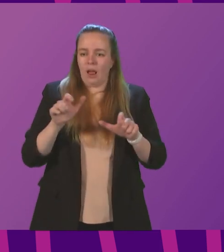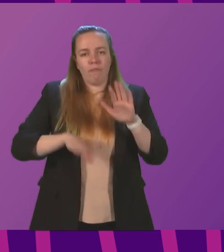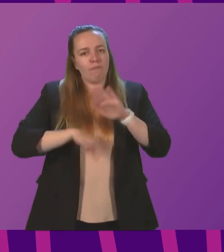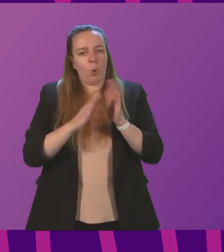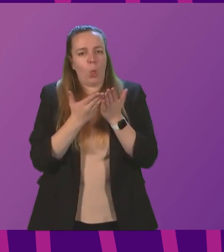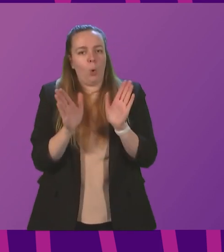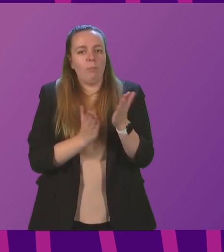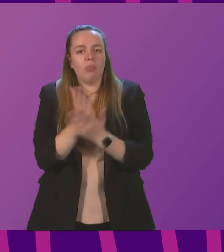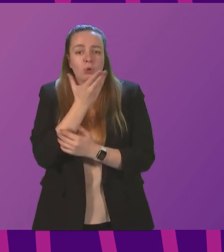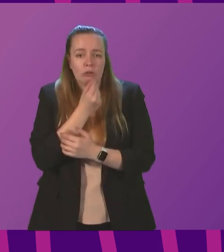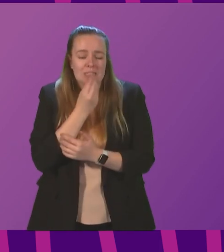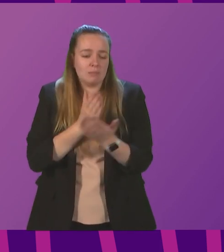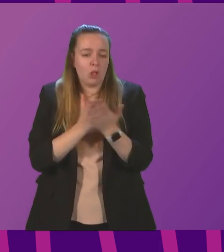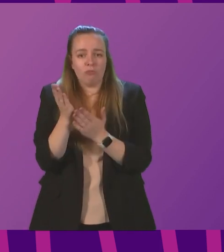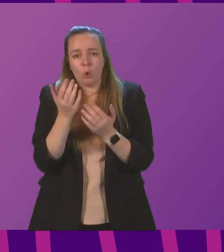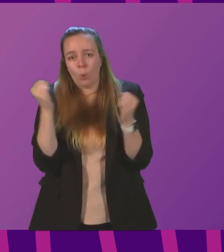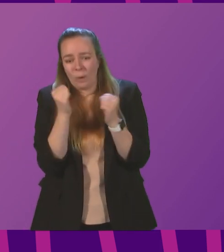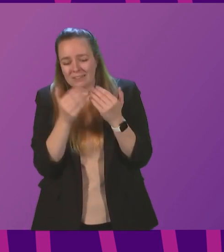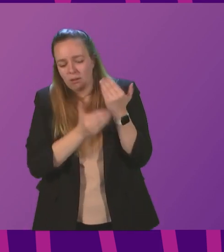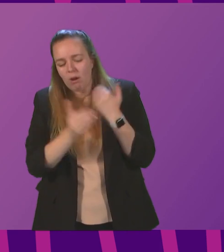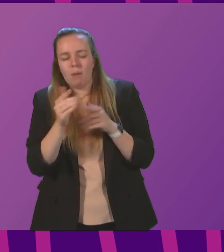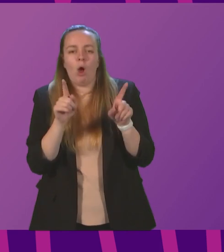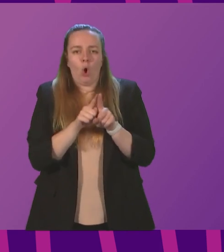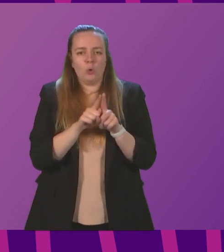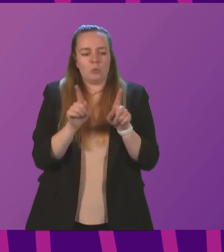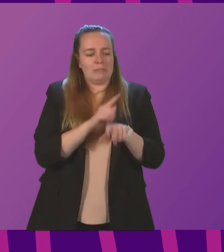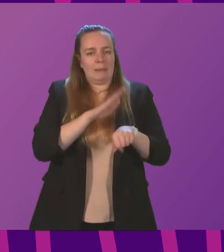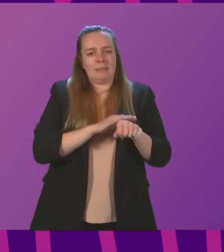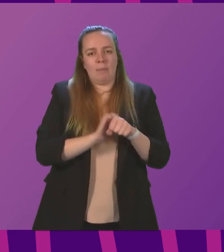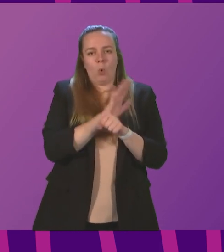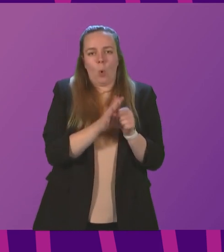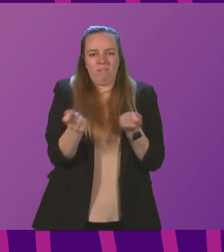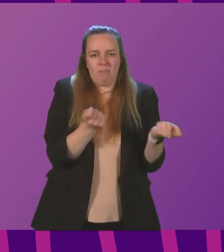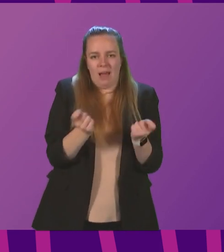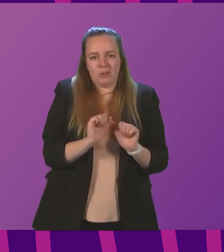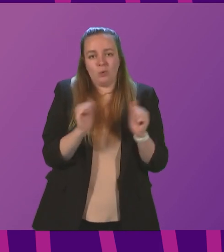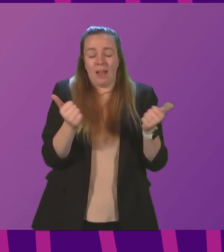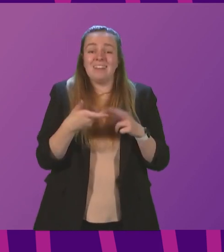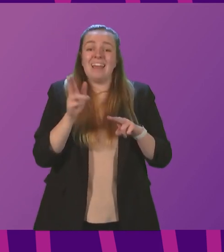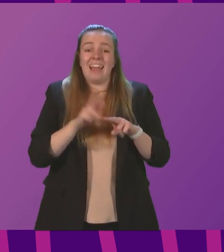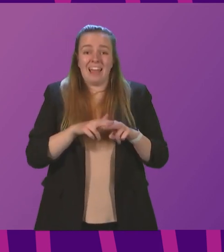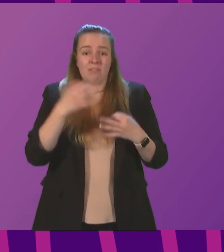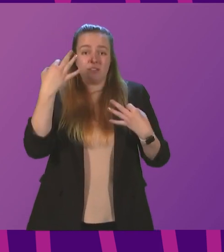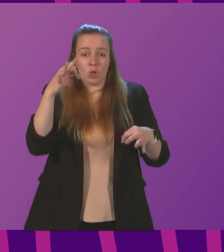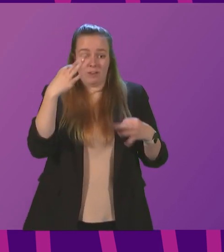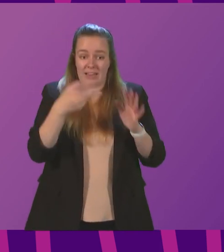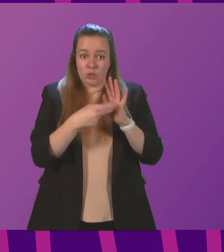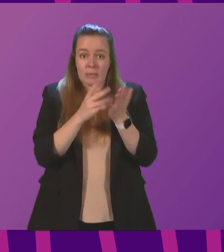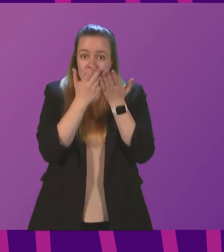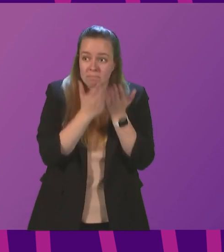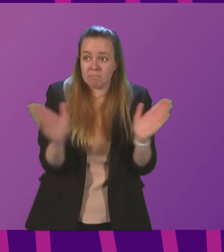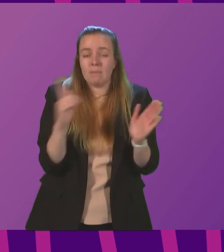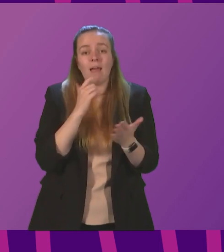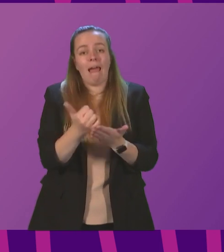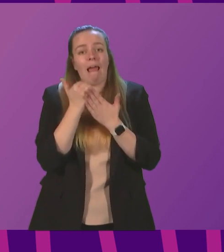Christmas and through the winter, while also keeping Covid under control. If an expansion of Covid certification can help us